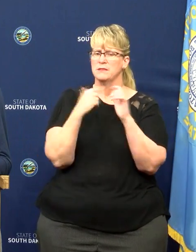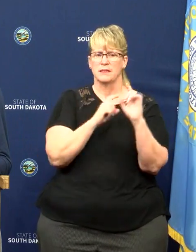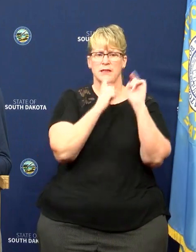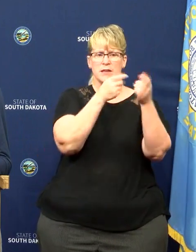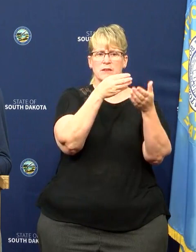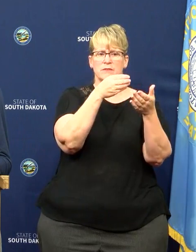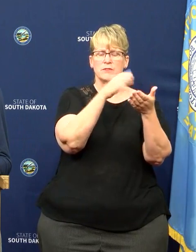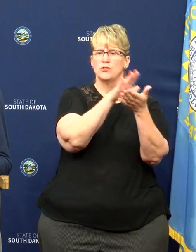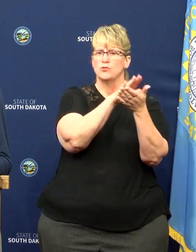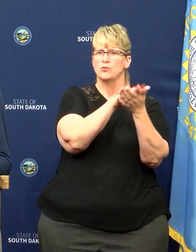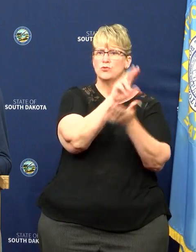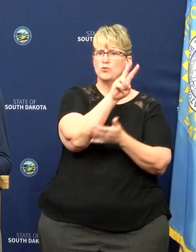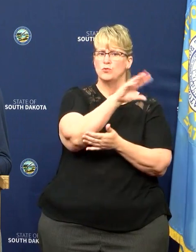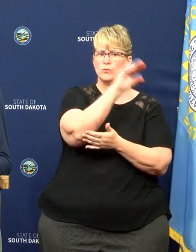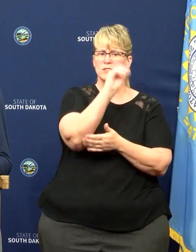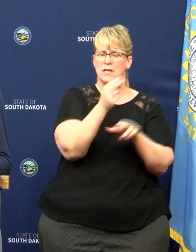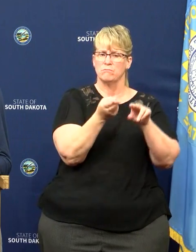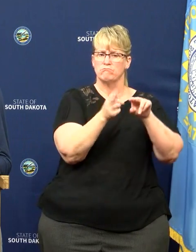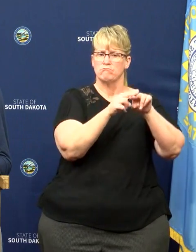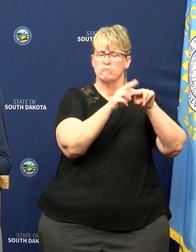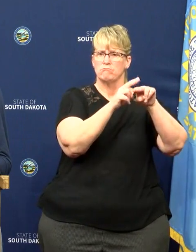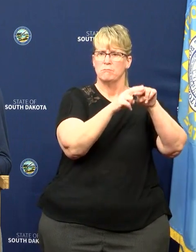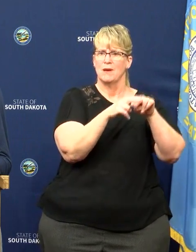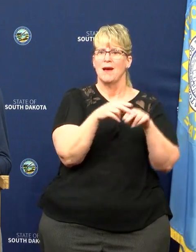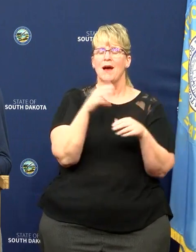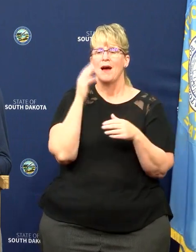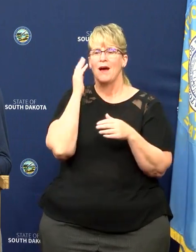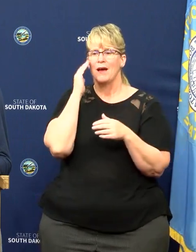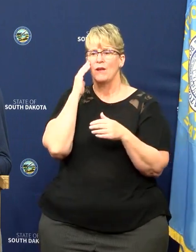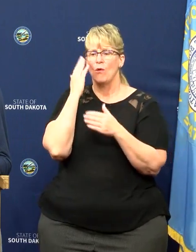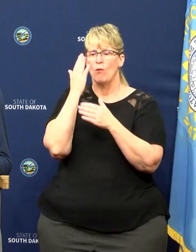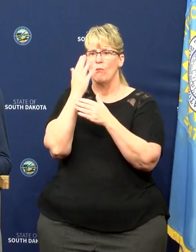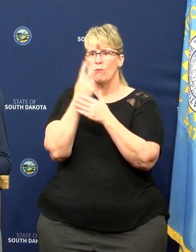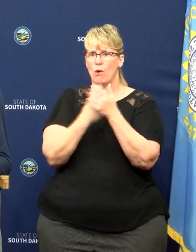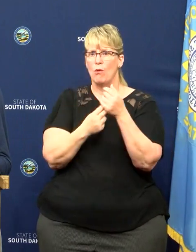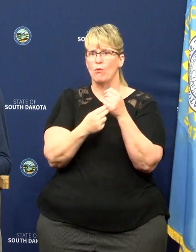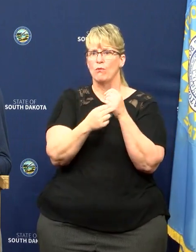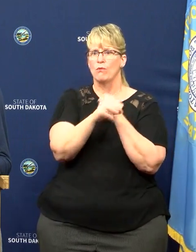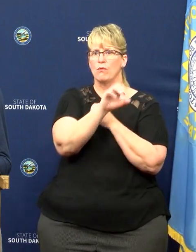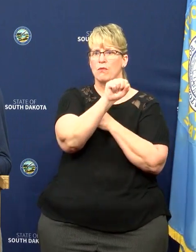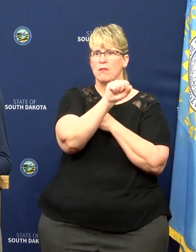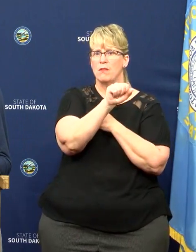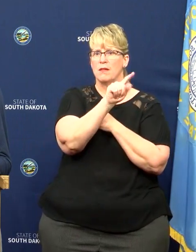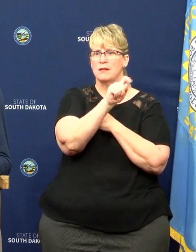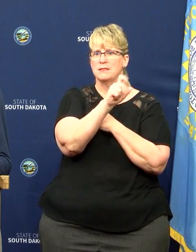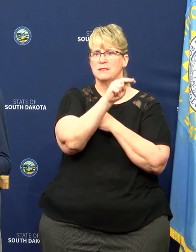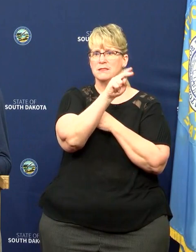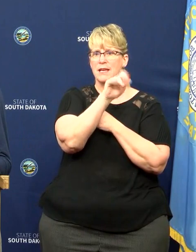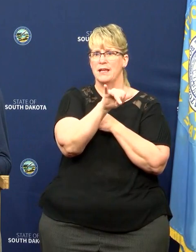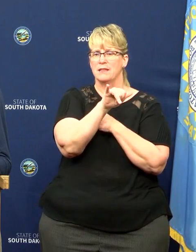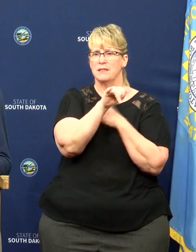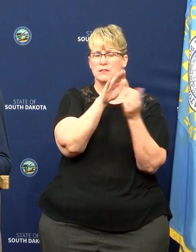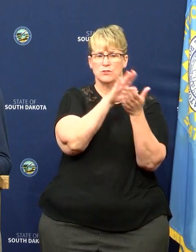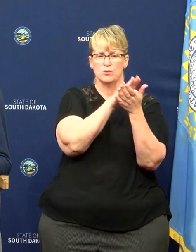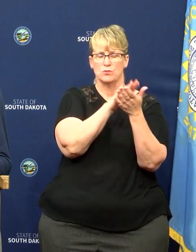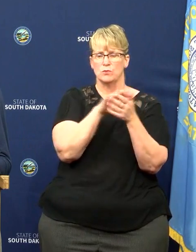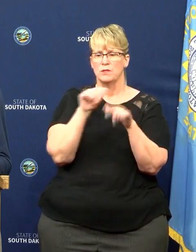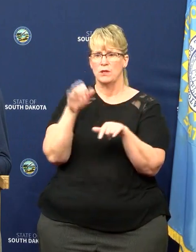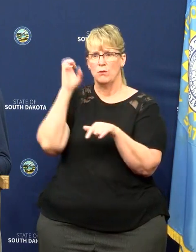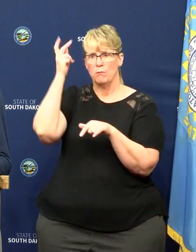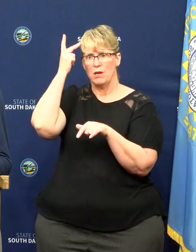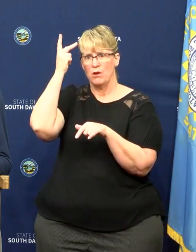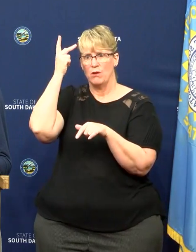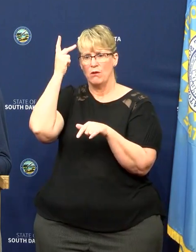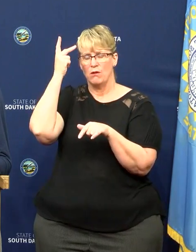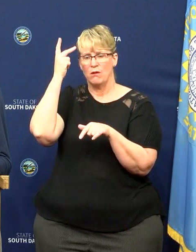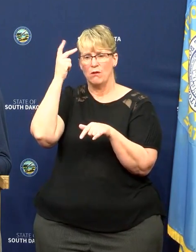schools like a 2% increase. And I know, talking from both Stanley and Pierre, their superintendents are like, yeah, we're not, and